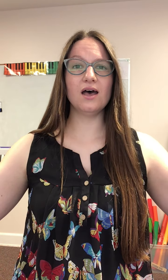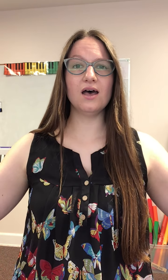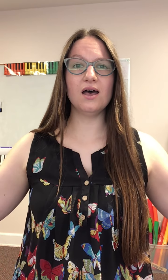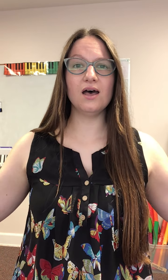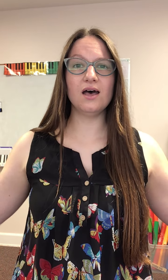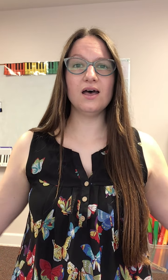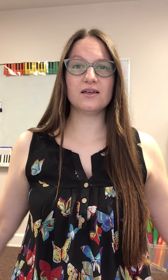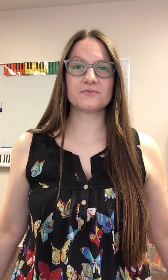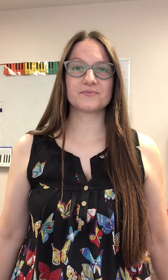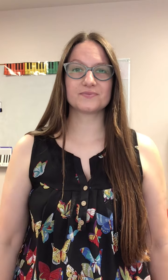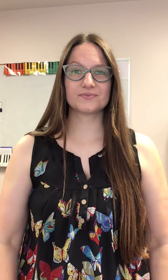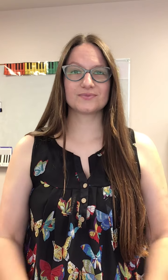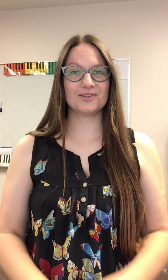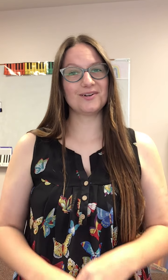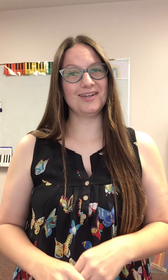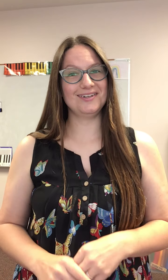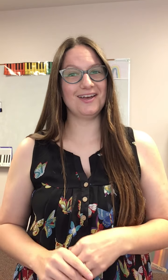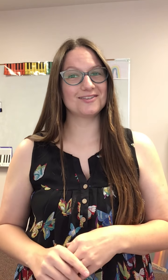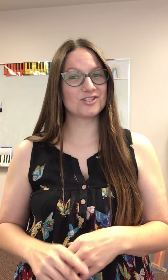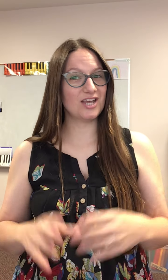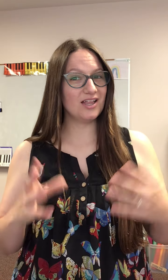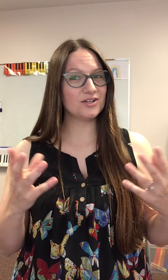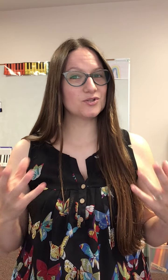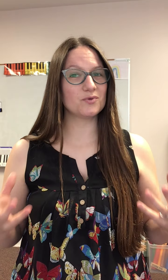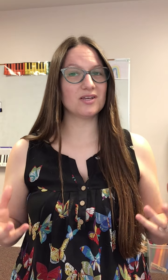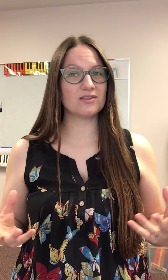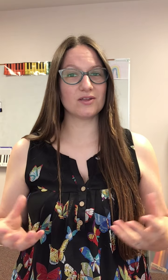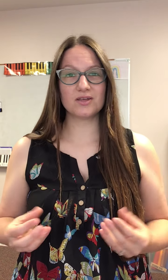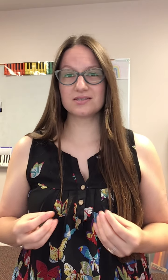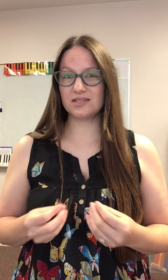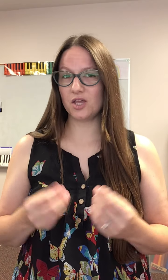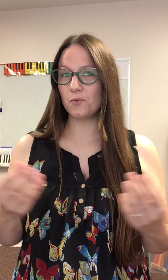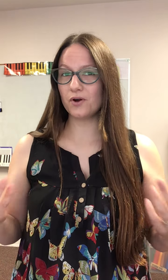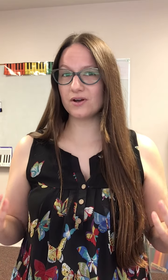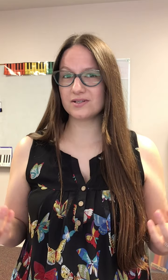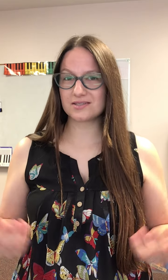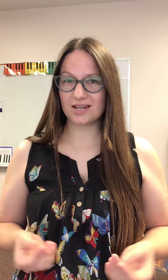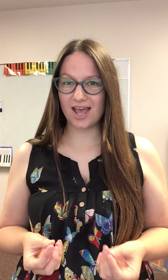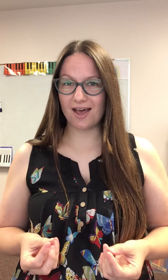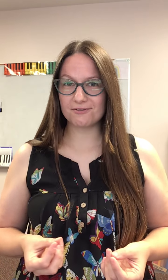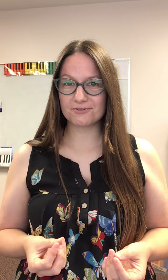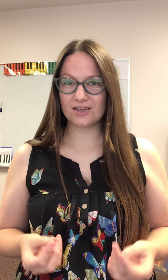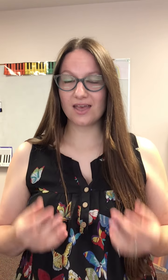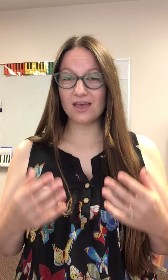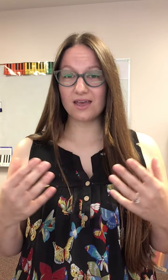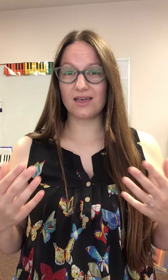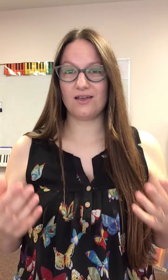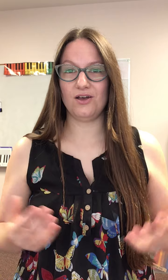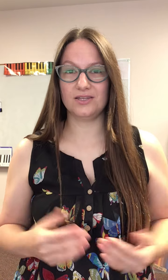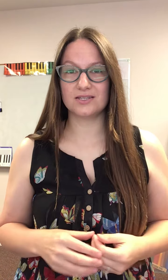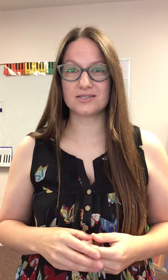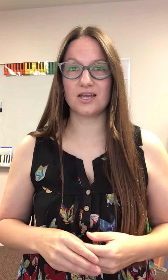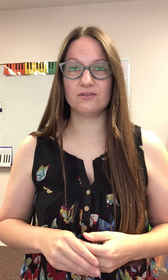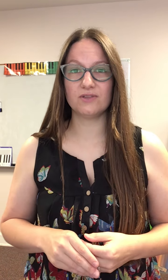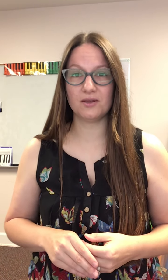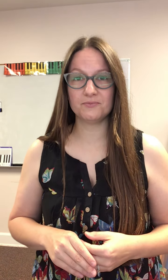all right now the challenge with singing words that have eh on the inside of them